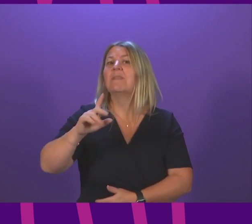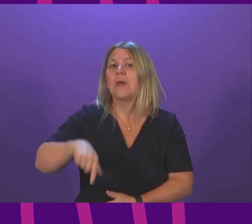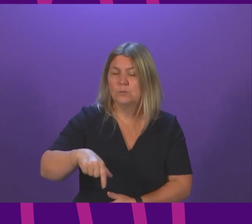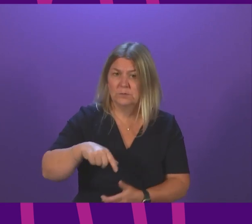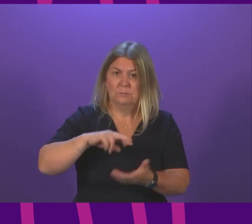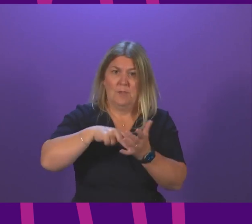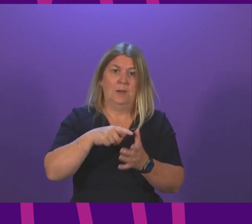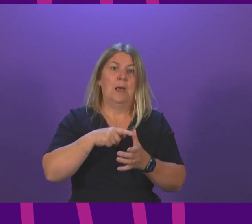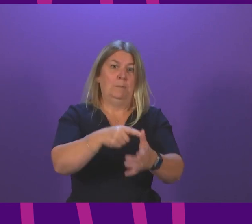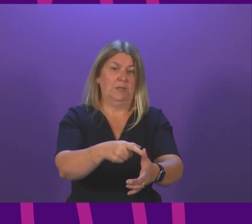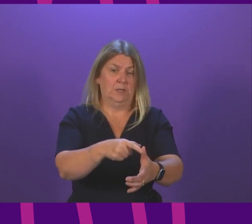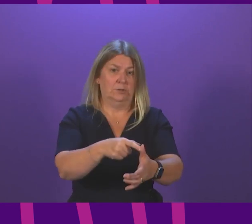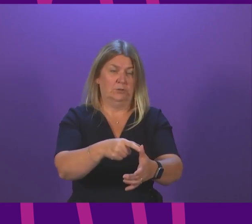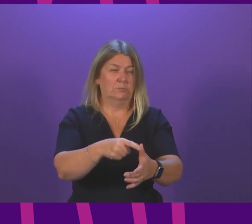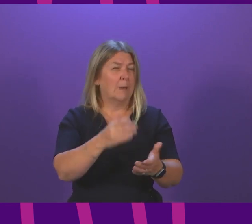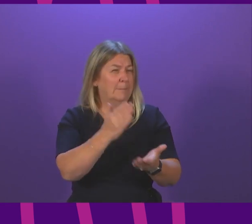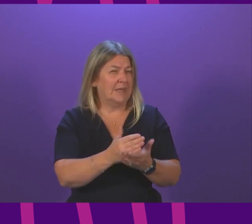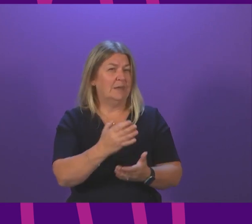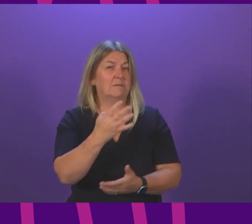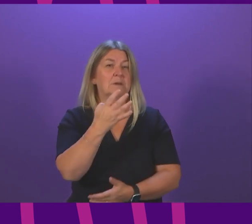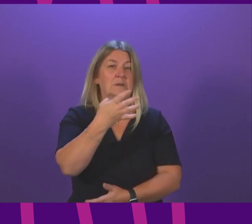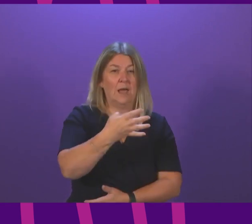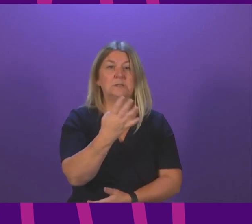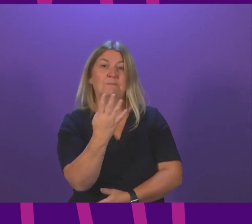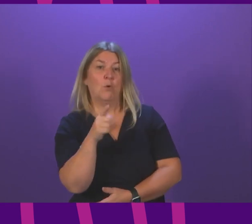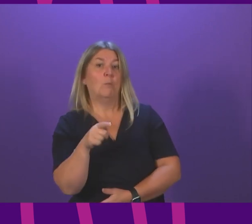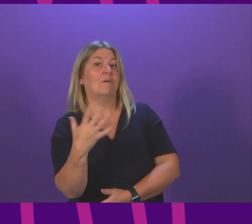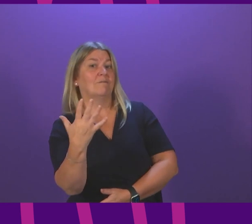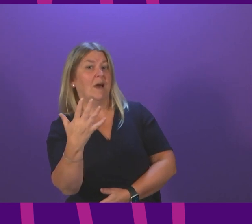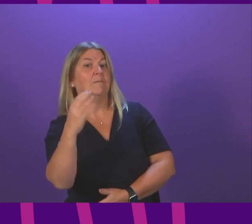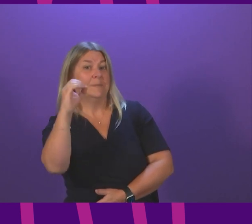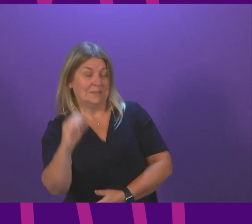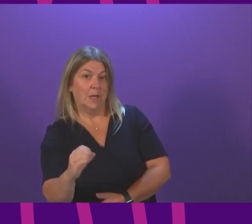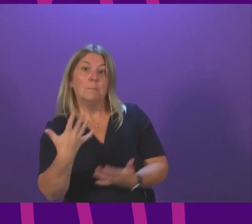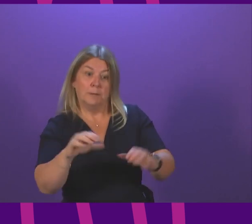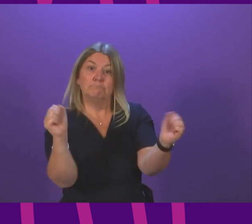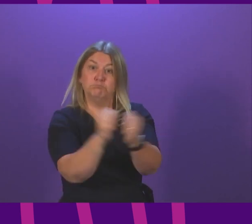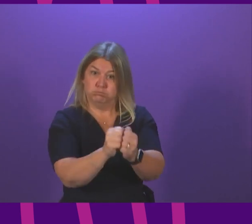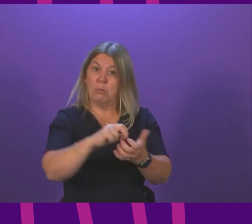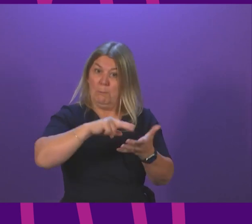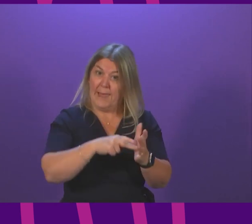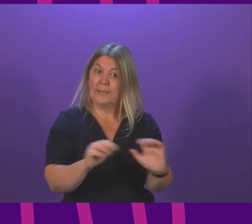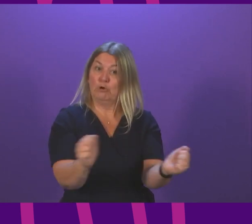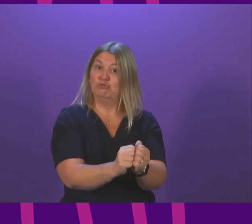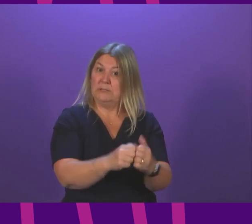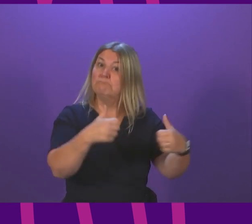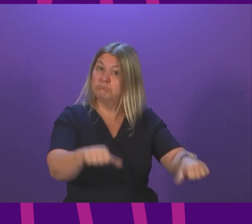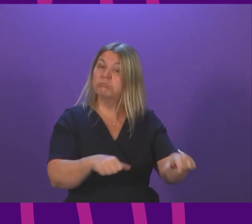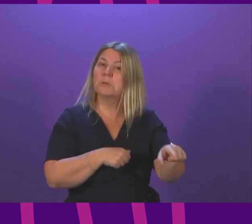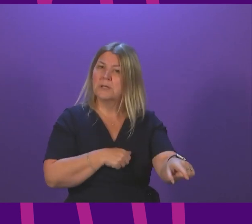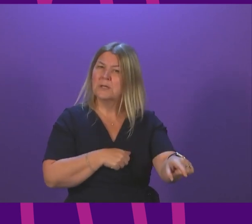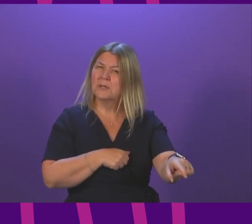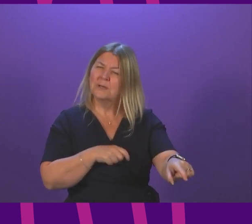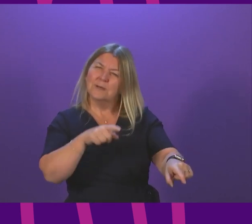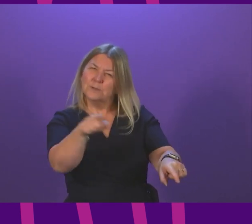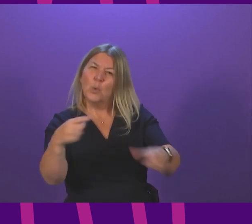planning applications of which 94.5% were granted planning permission so planning approvals issued by reporters were